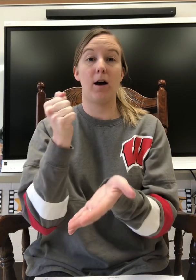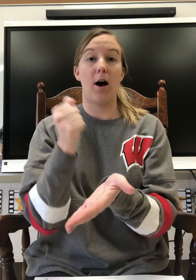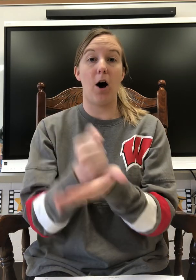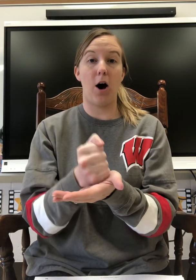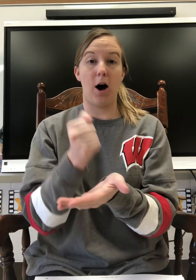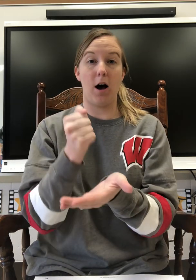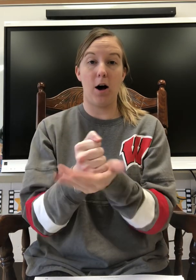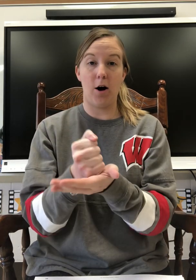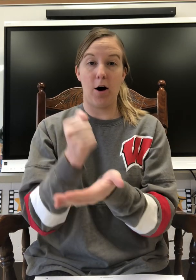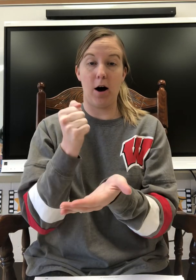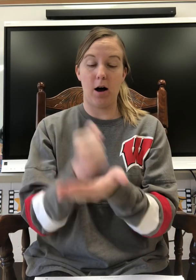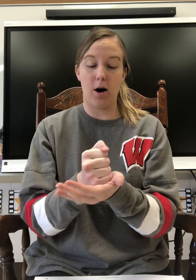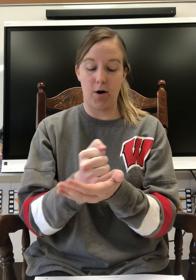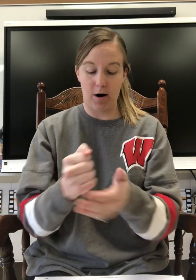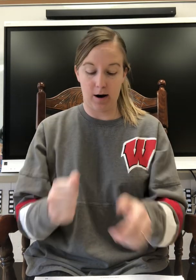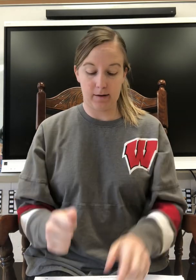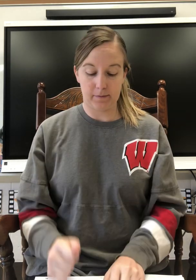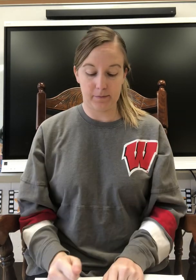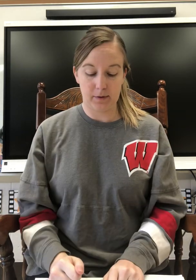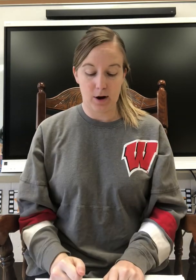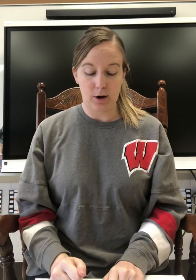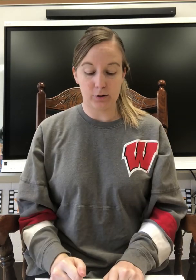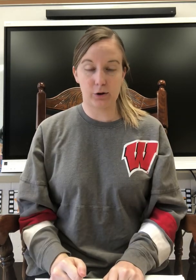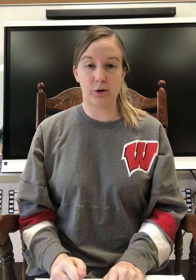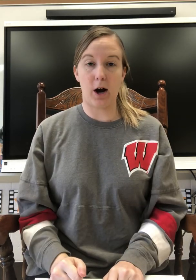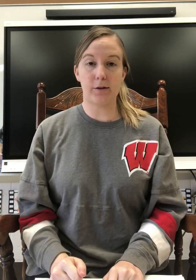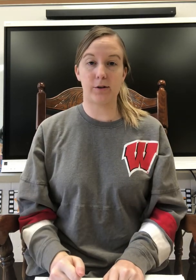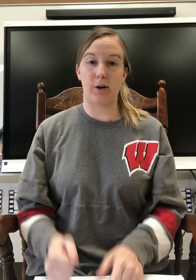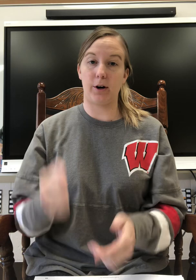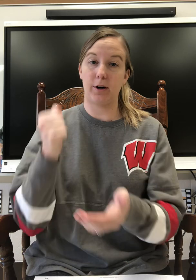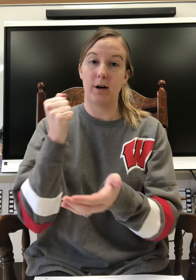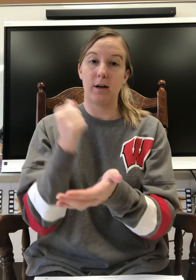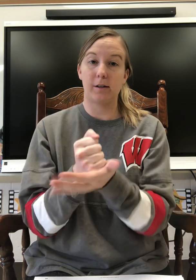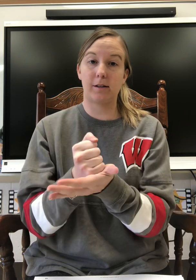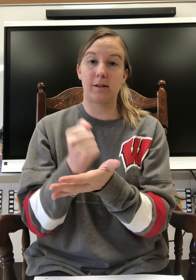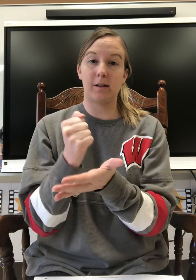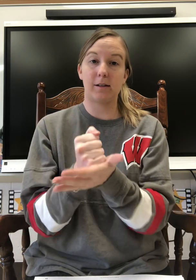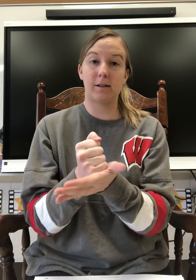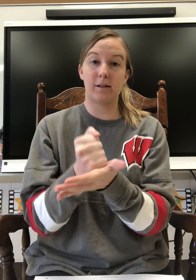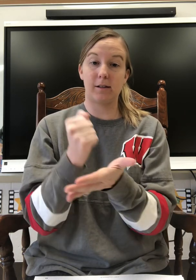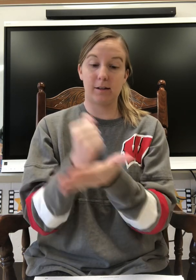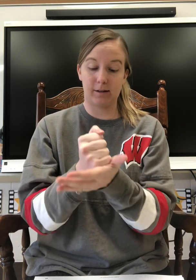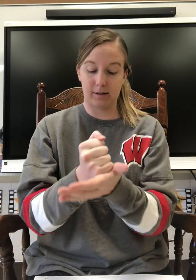aw, aw, aw. Saucer, s, s, s.